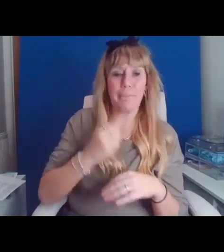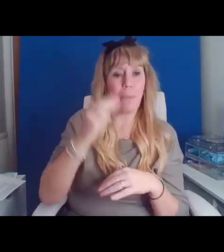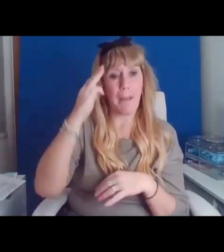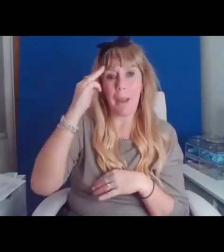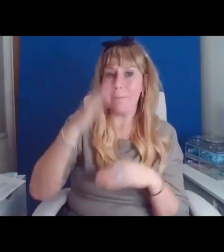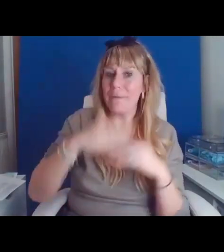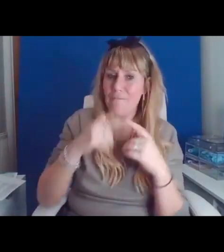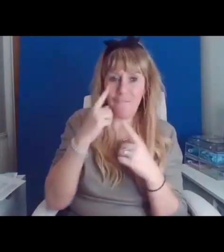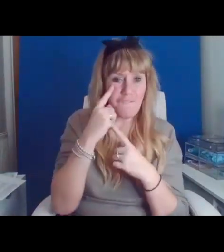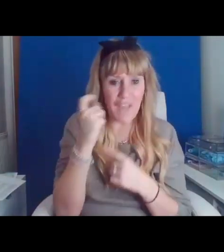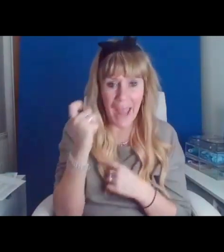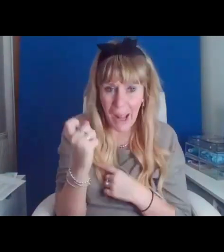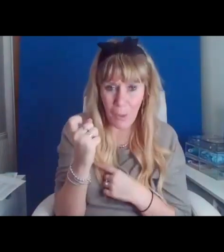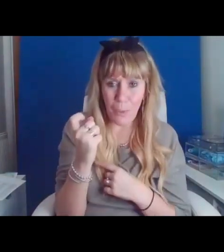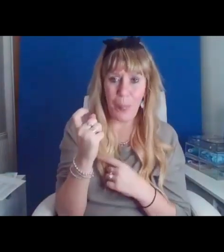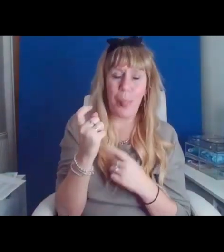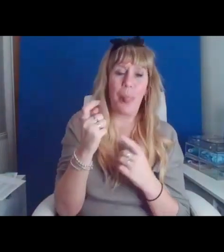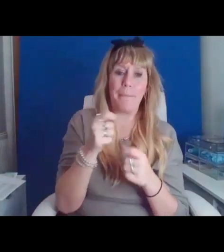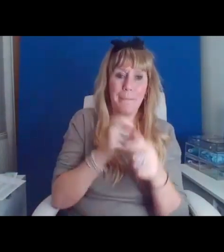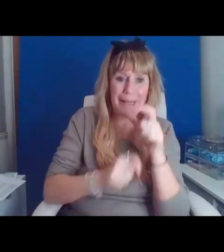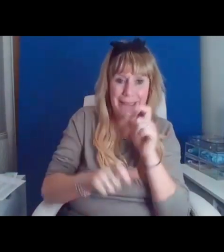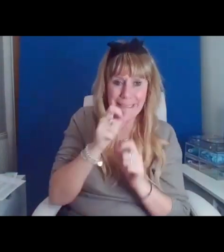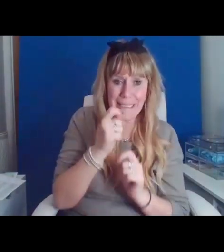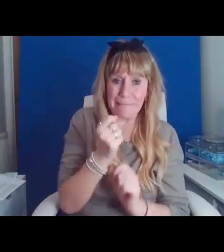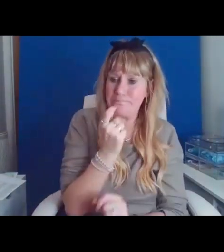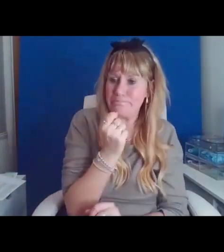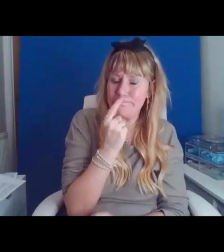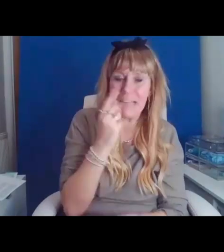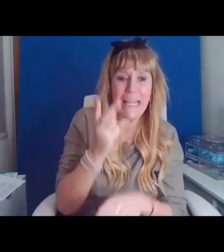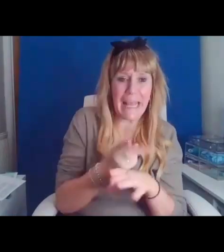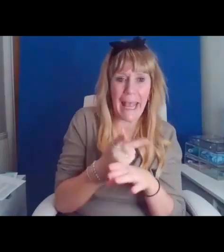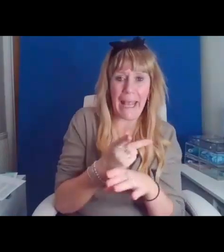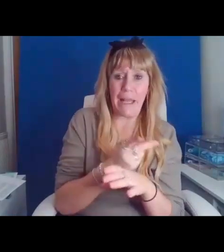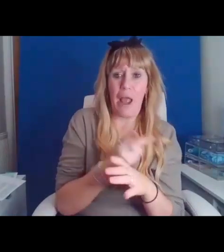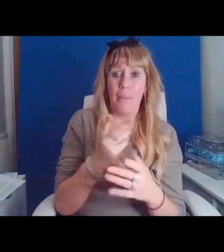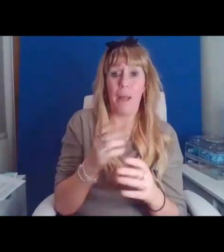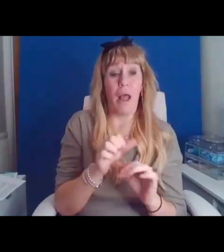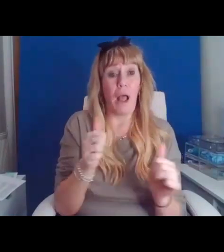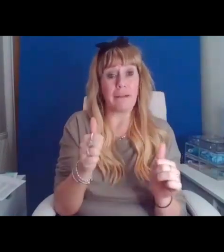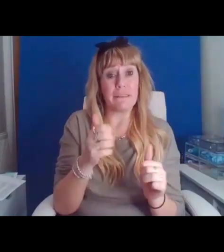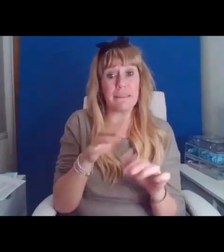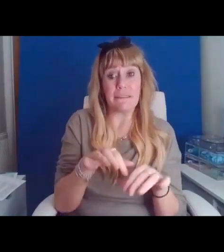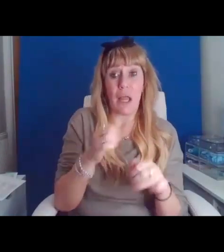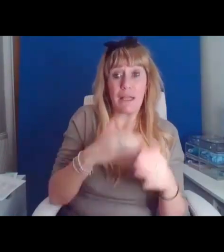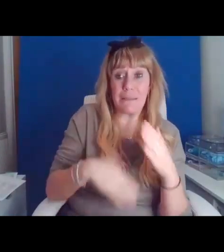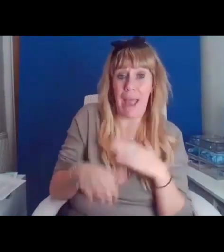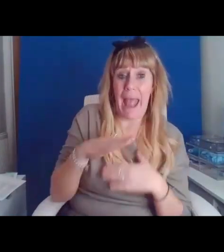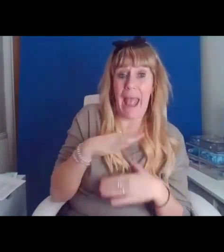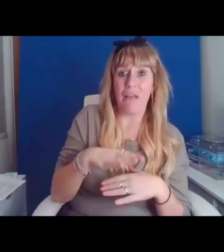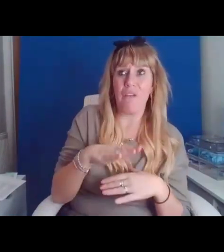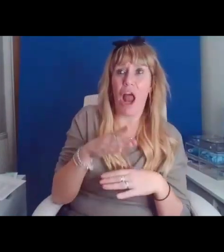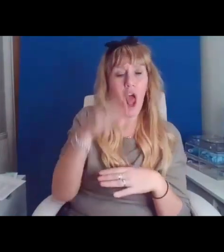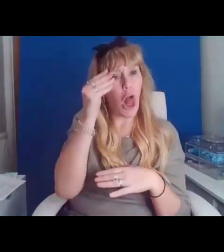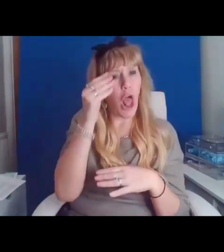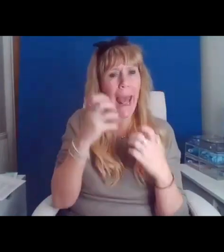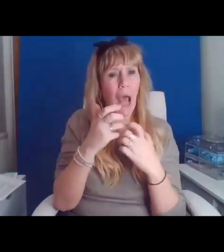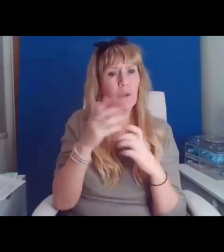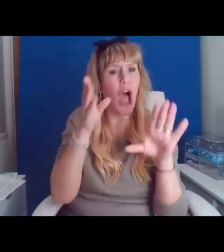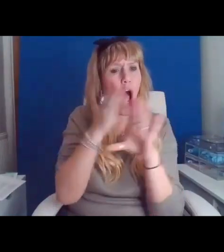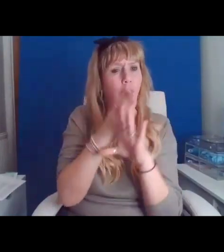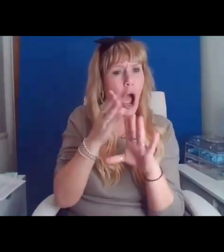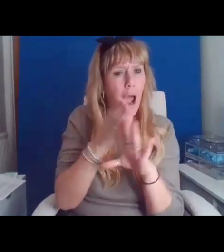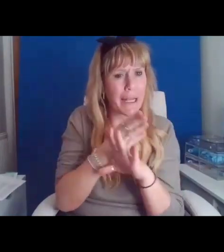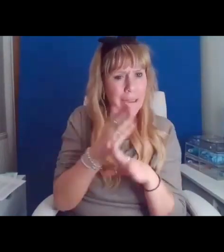promised to behave and I got better at hiding the times when I couldn't. When I was 14, it was the dregs of dusty